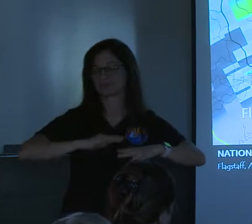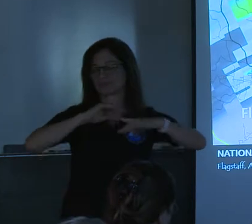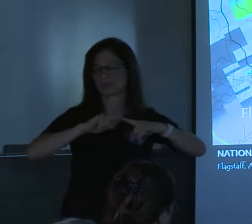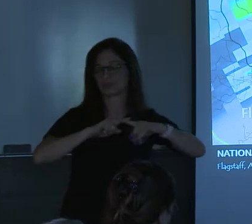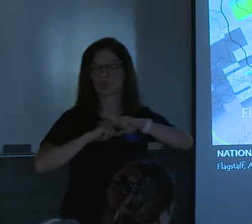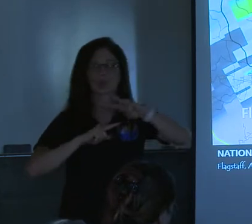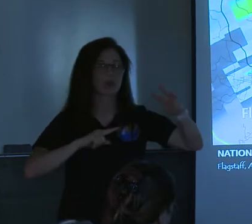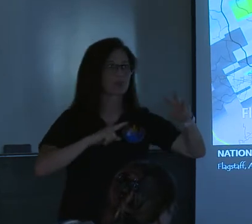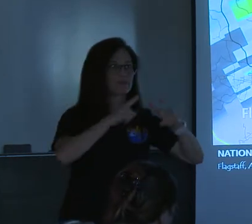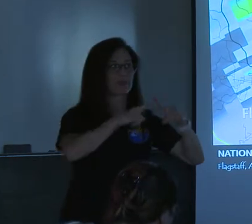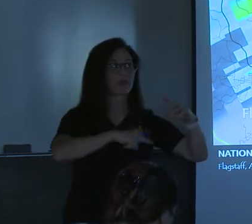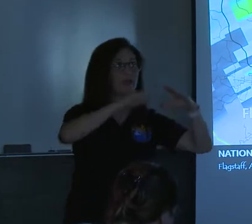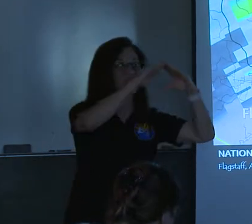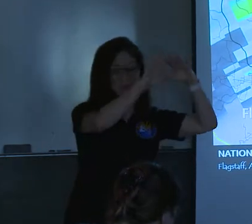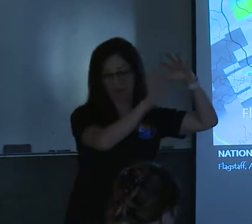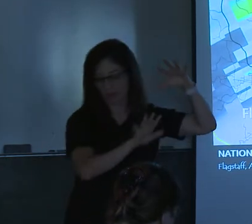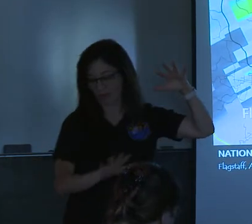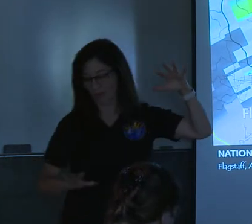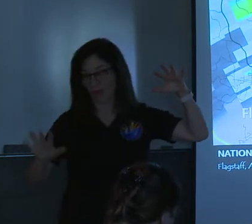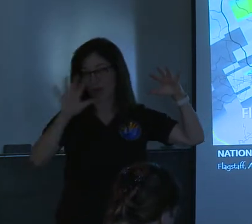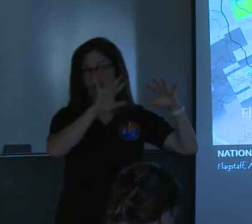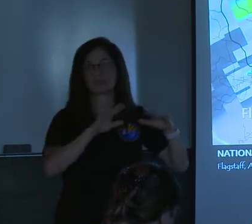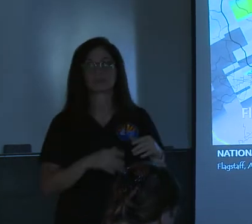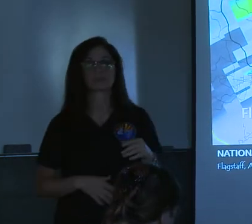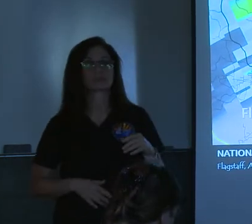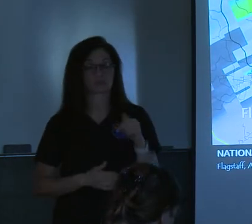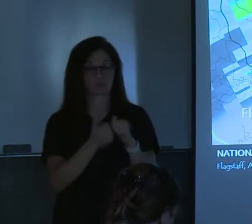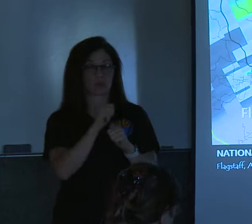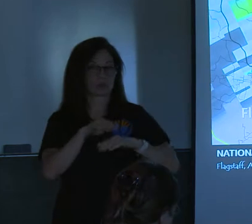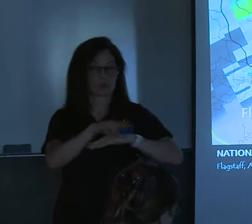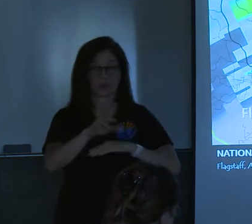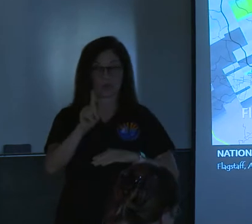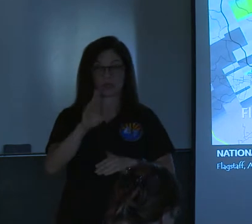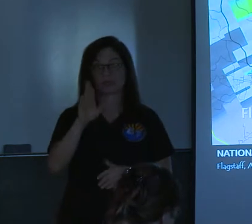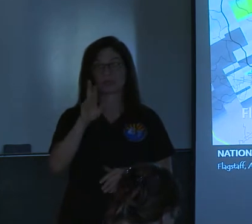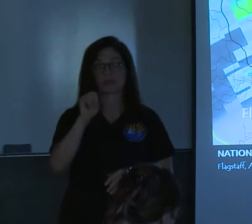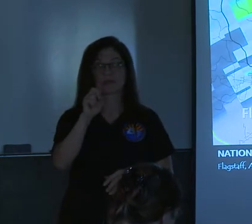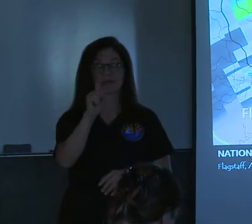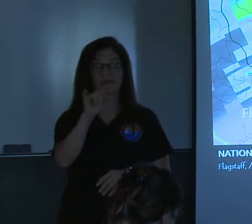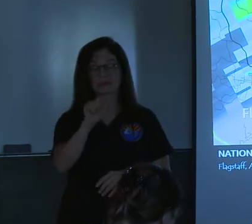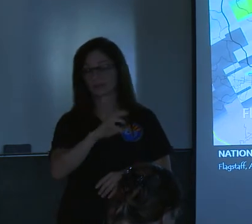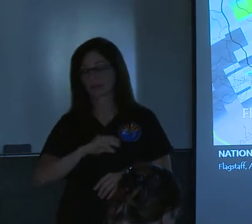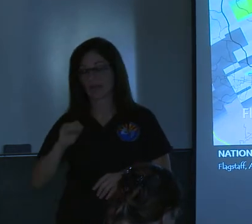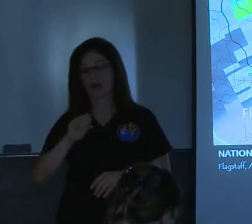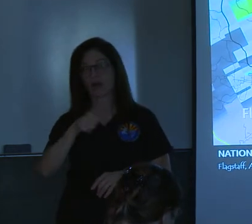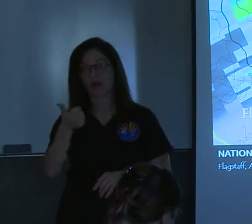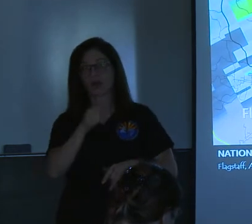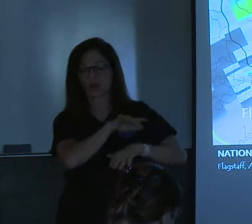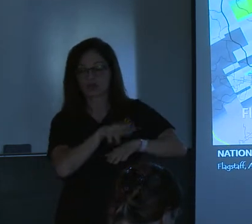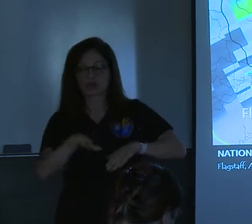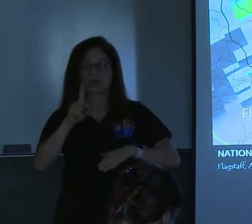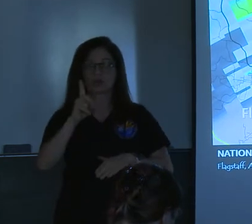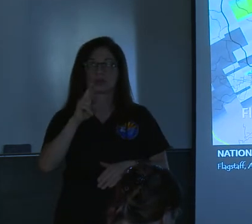west from top to bottom primary impacts were the uh brandes and other drainages just